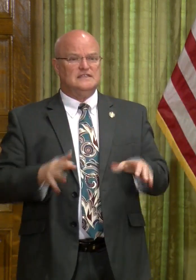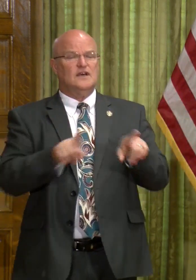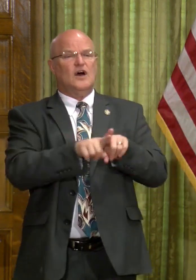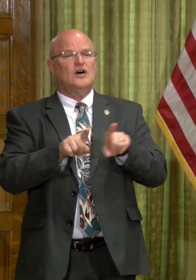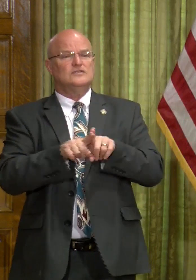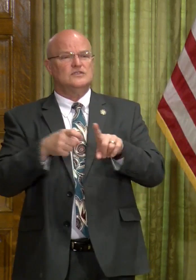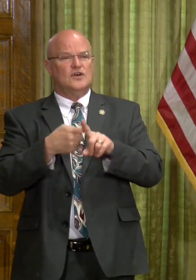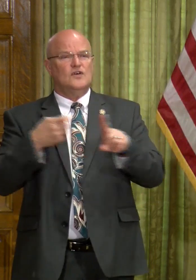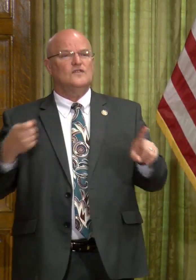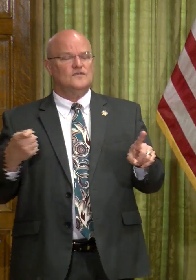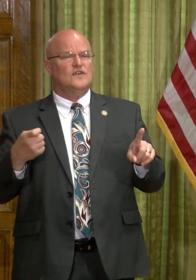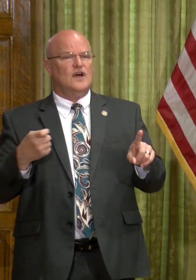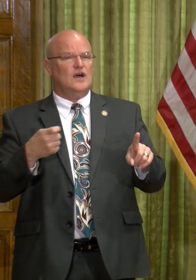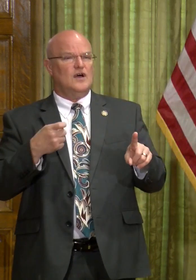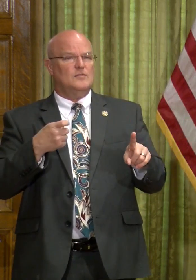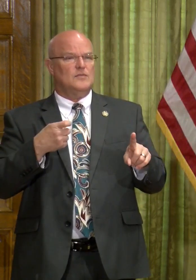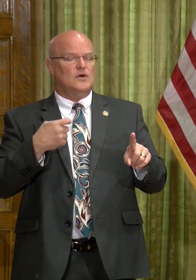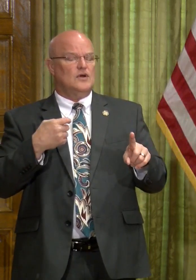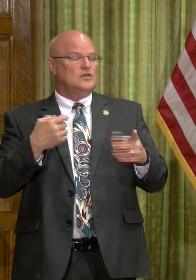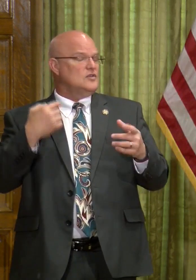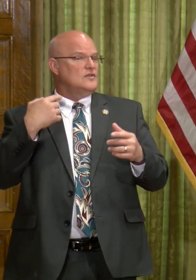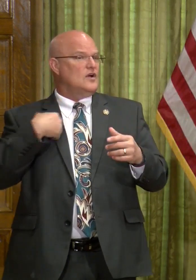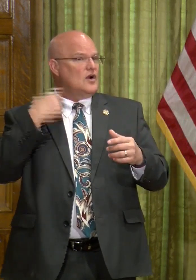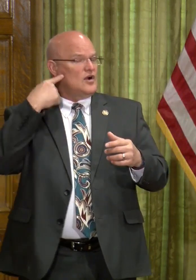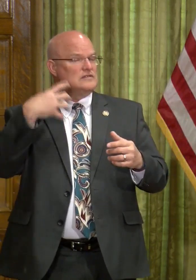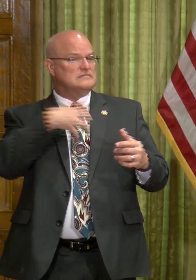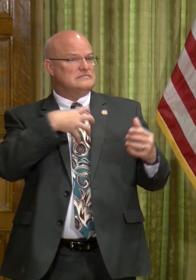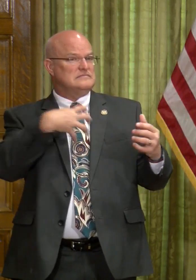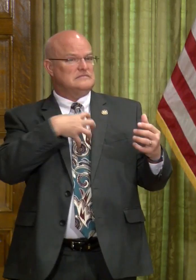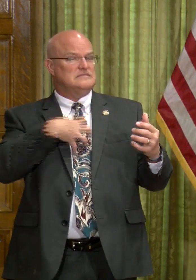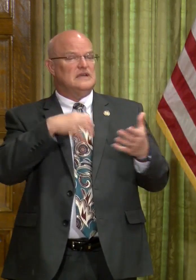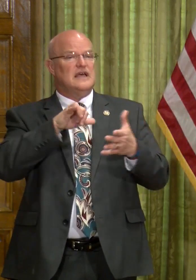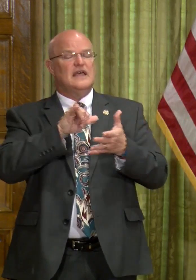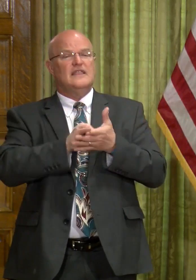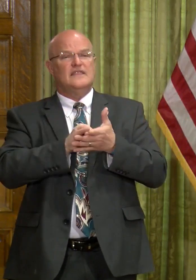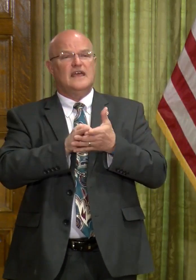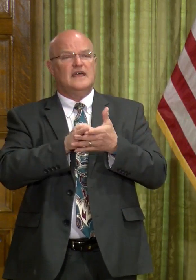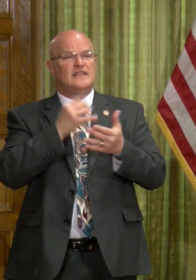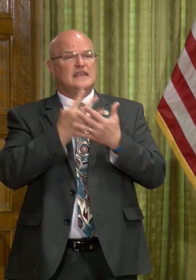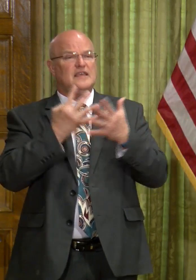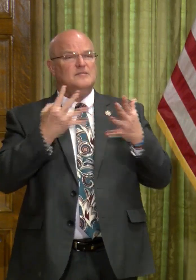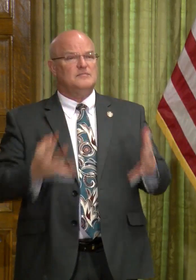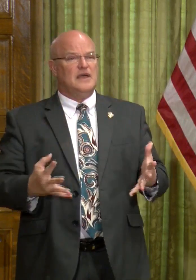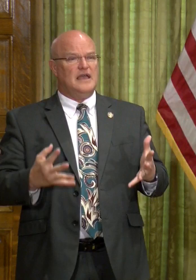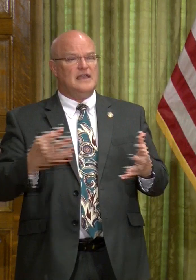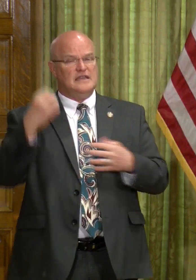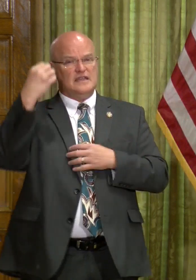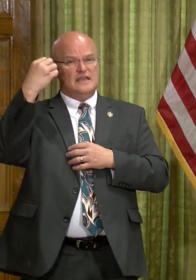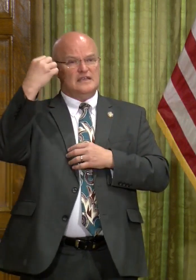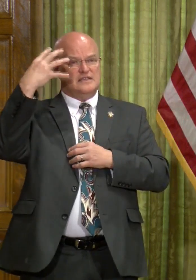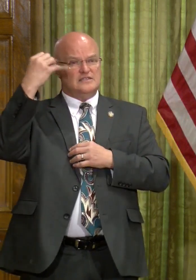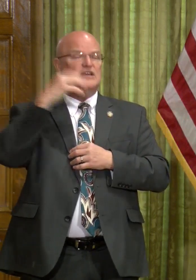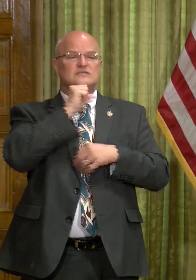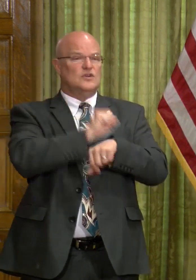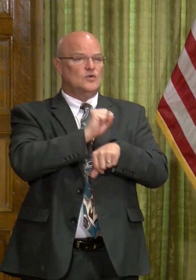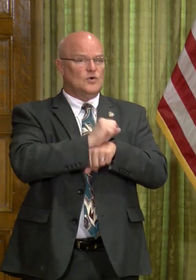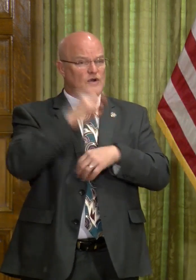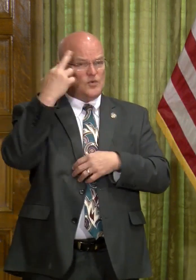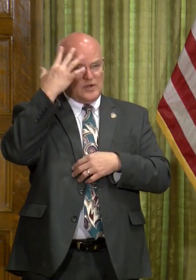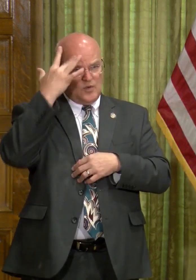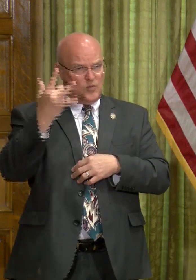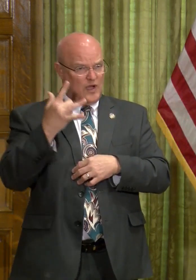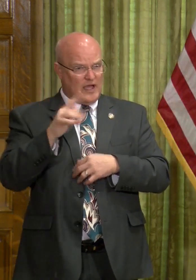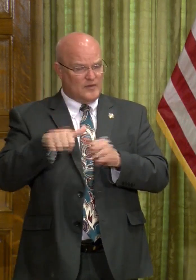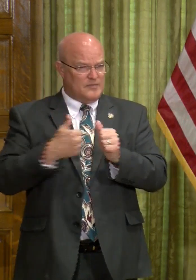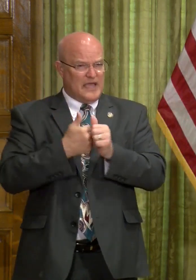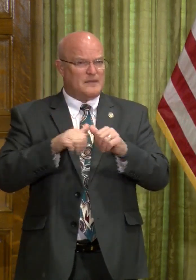Also, from, with regards to Forest City, we have received multiple complaints that there isn't soap for inmates. Multiple showers do not work. There was a recent sewage